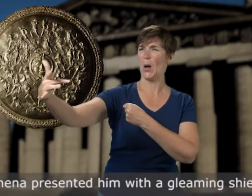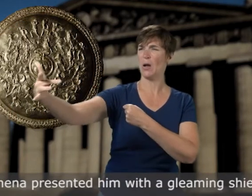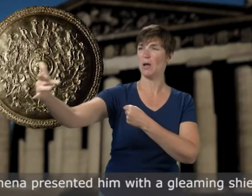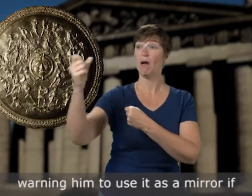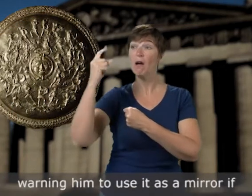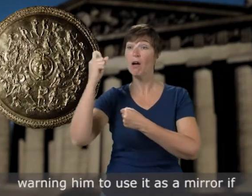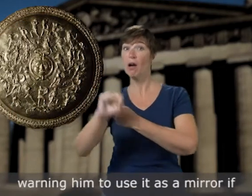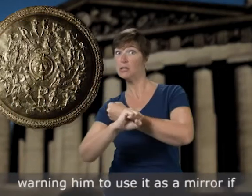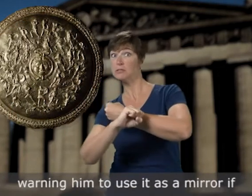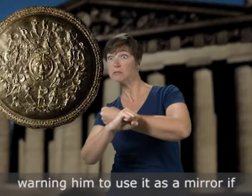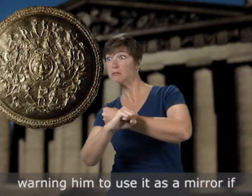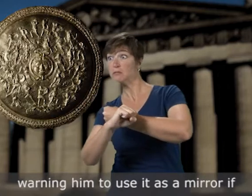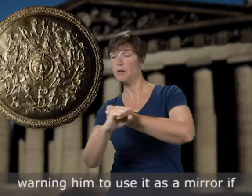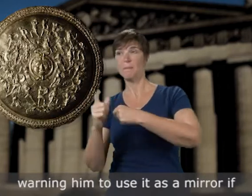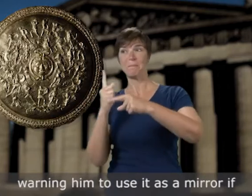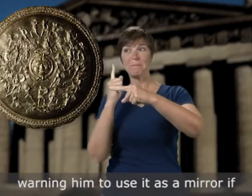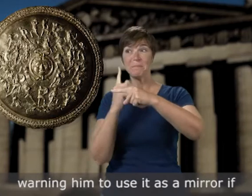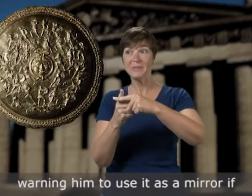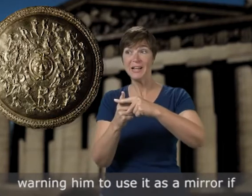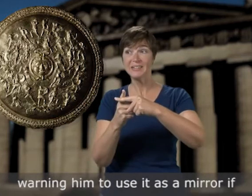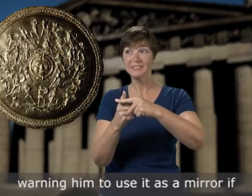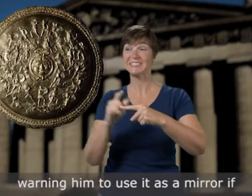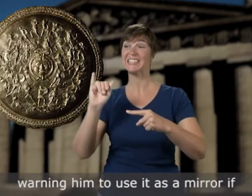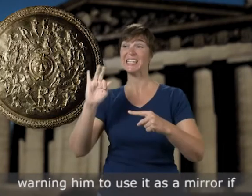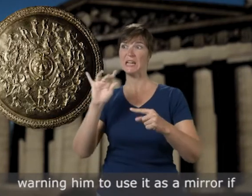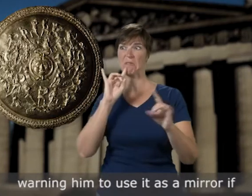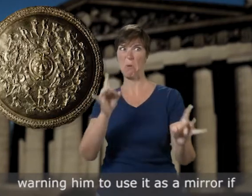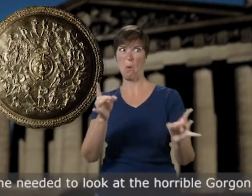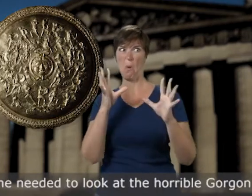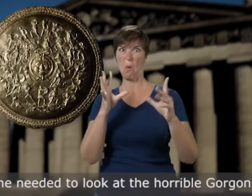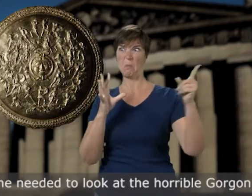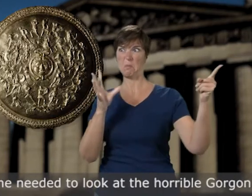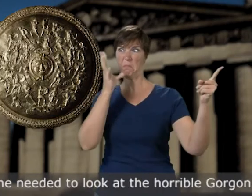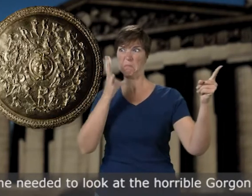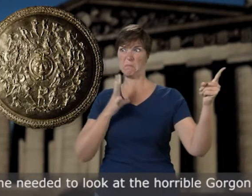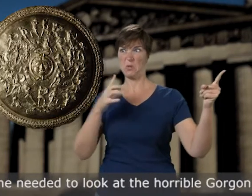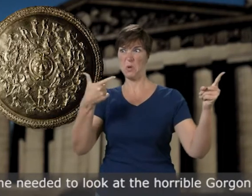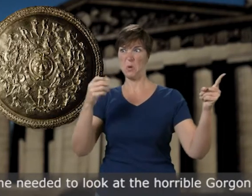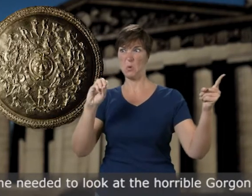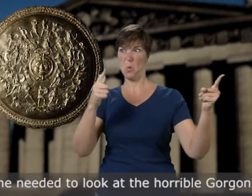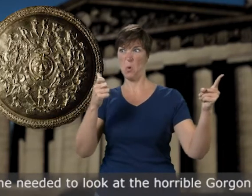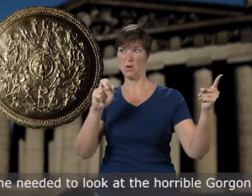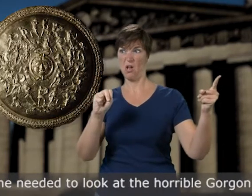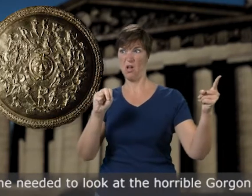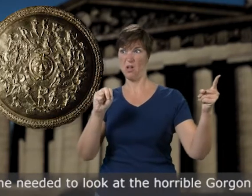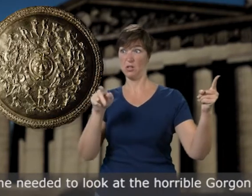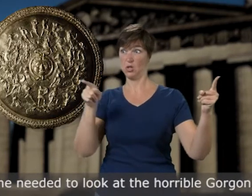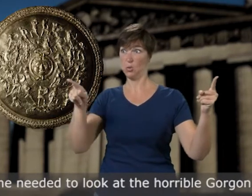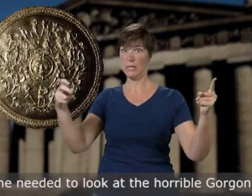warning him to use it as a mirror if he needed to look at the horrible Gorgon